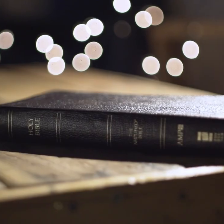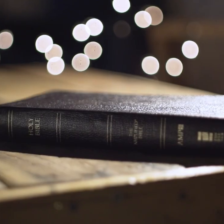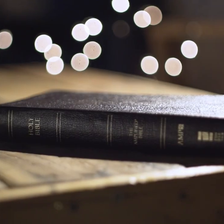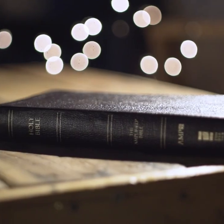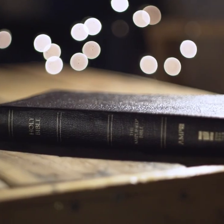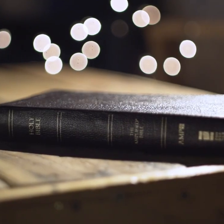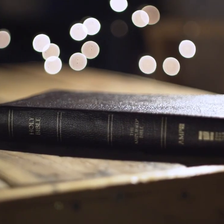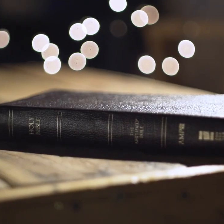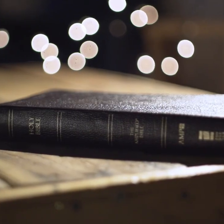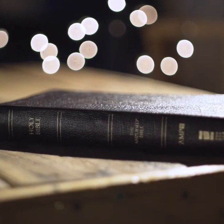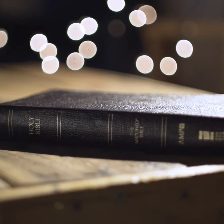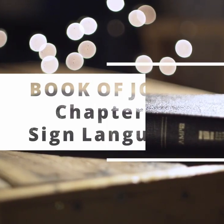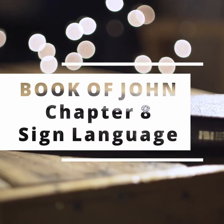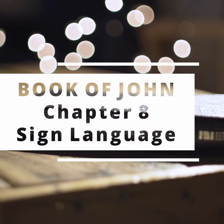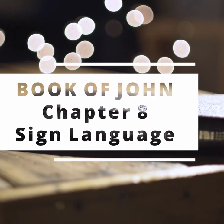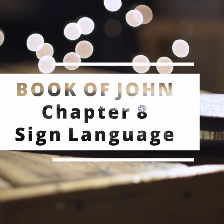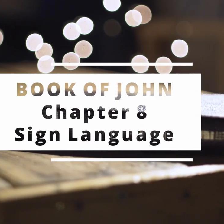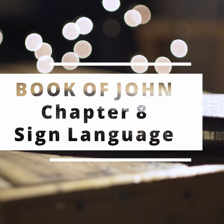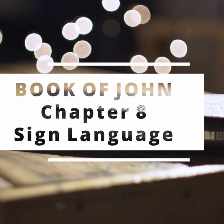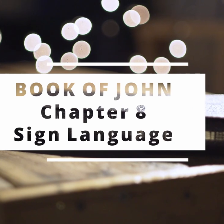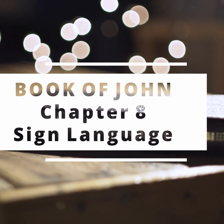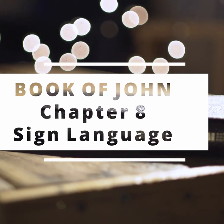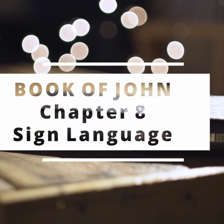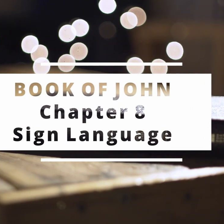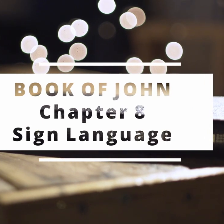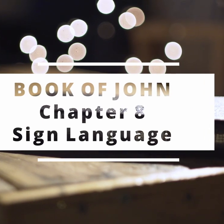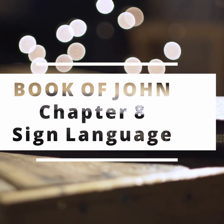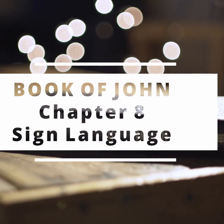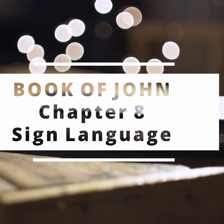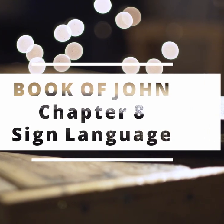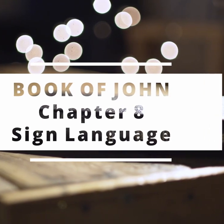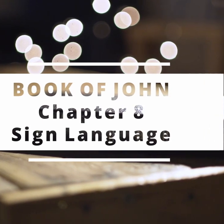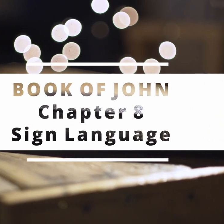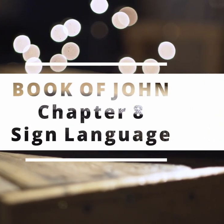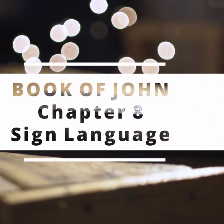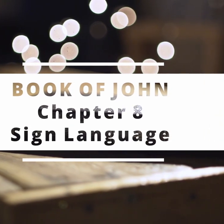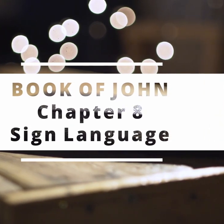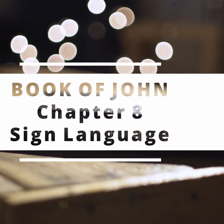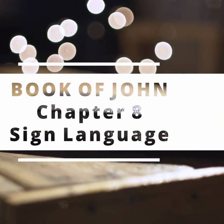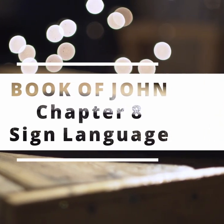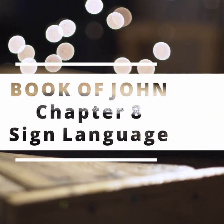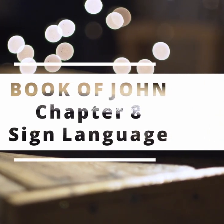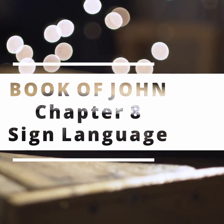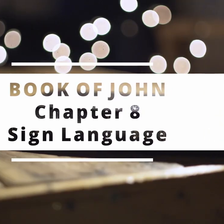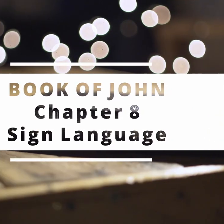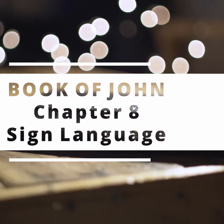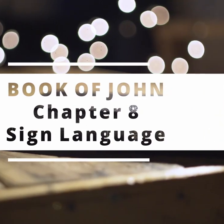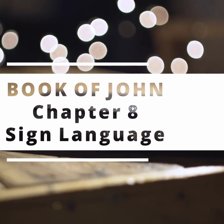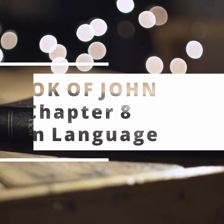Ephes, Dears, Dears, Dears, Zeese, Dears, Dears, Gino,